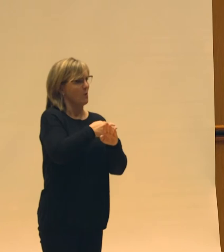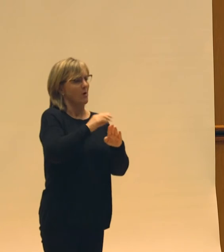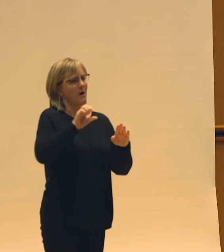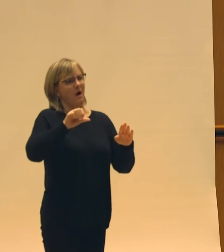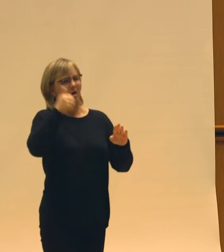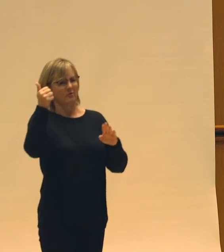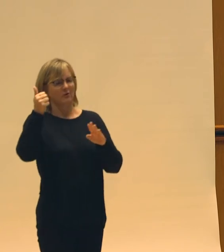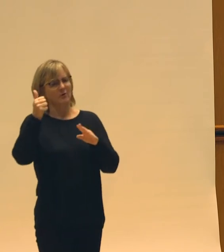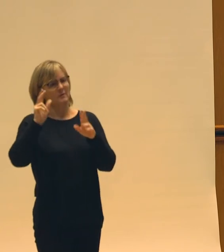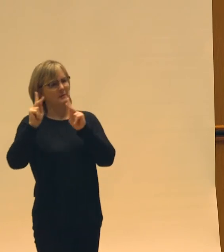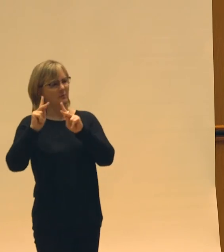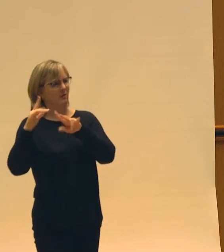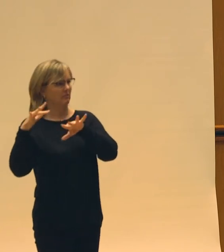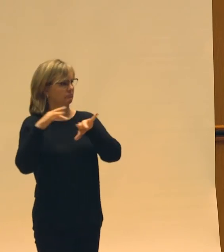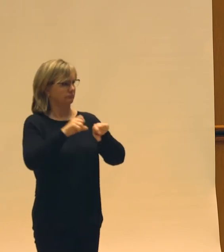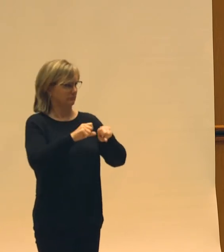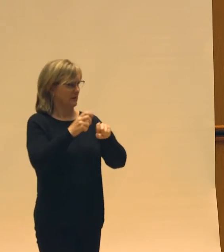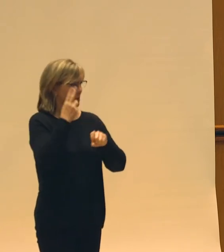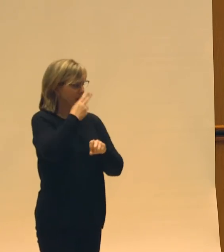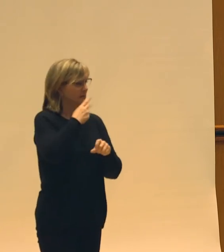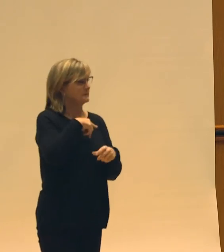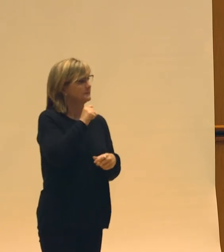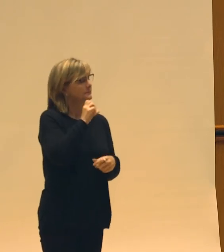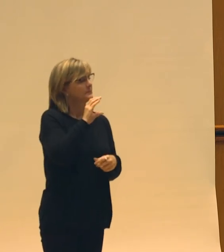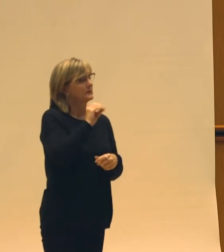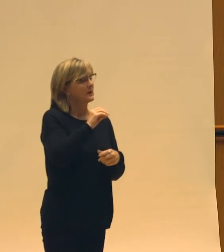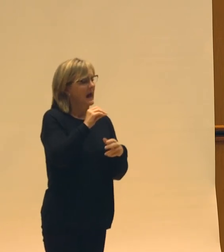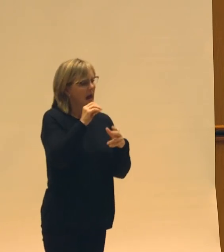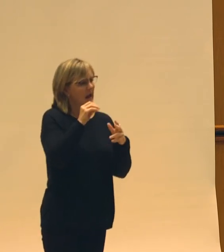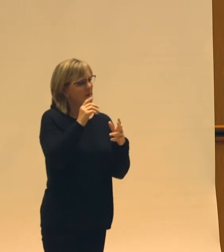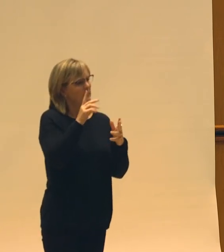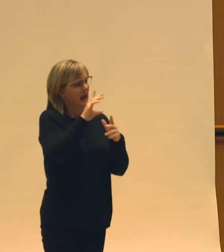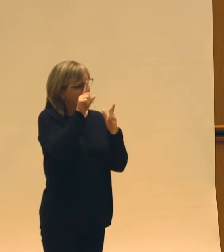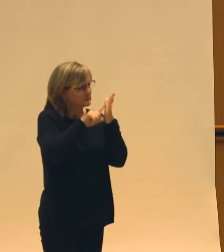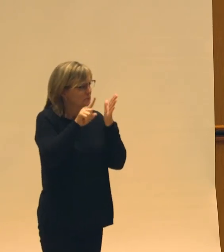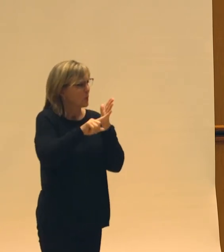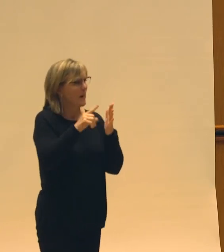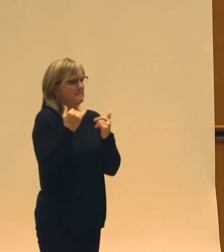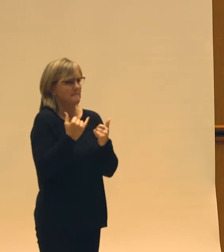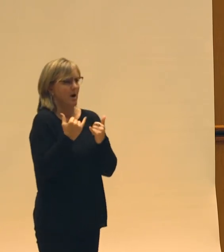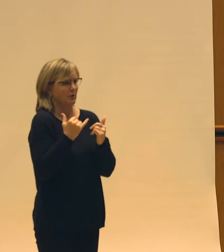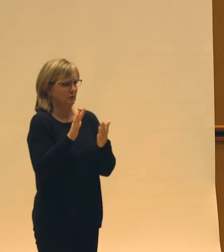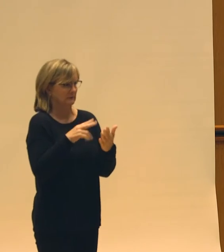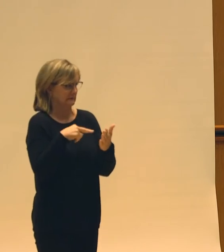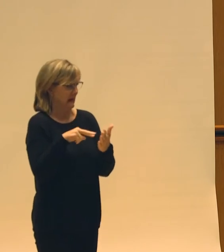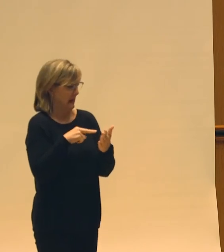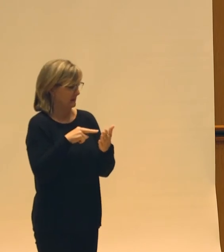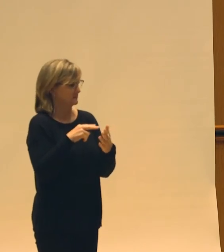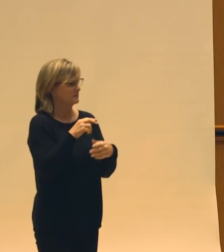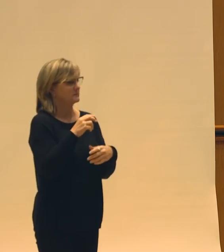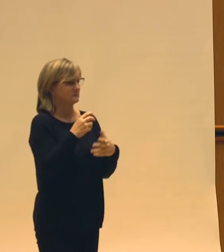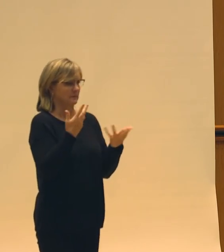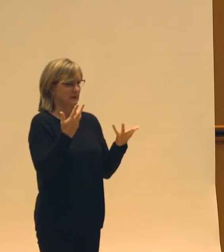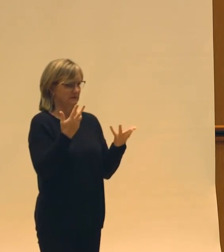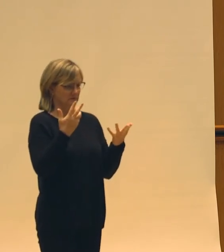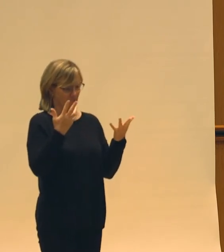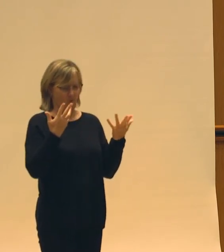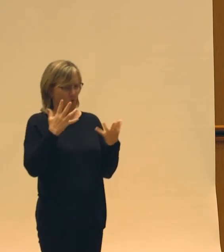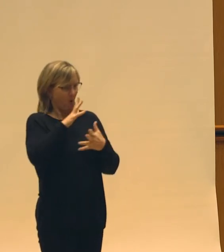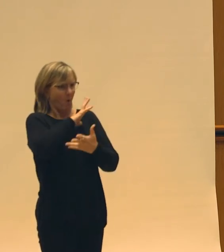And then I pair them with some modern dance explorations of the same subject matters. Because in fact, all of this lives in this body.